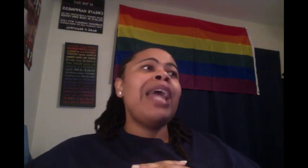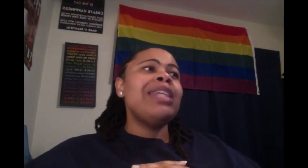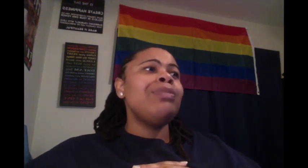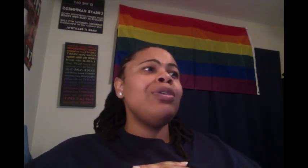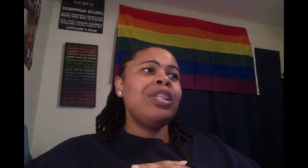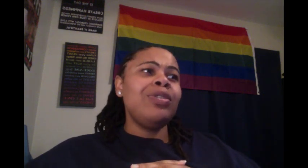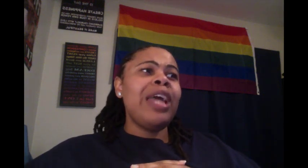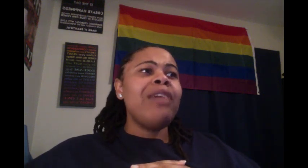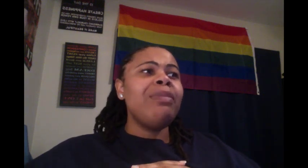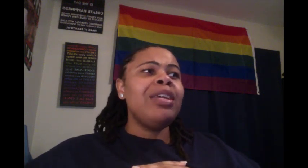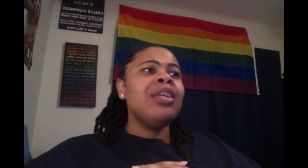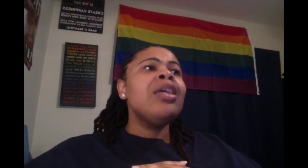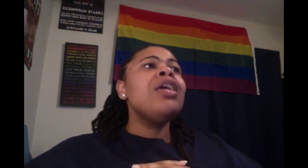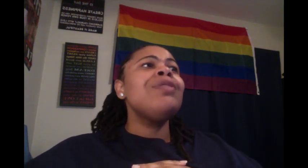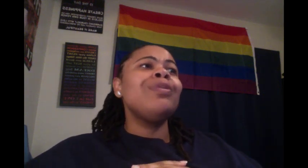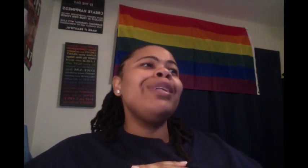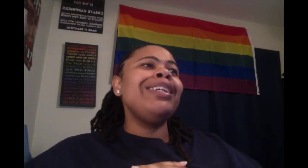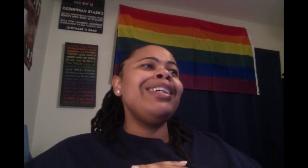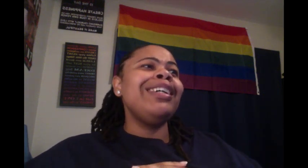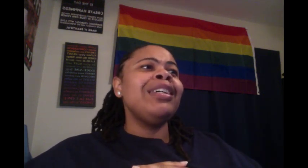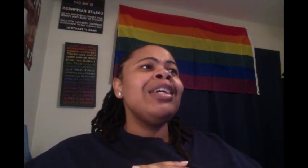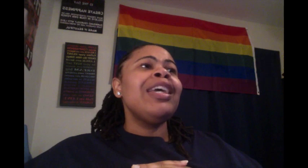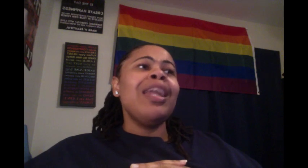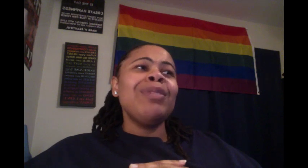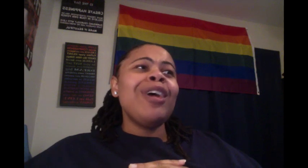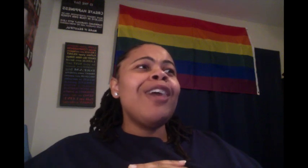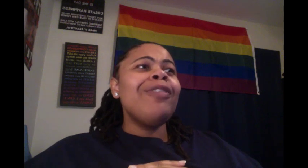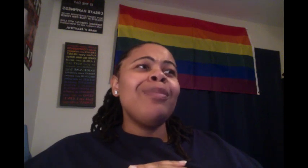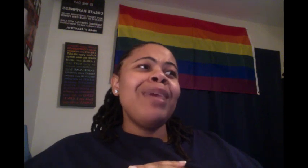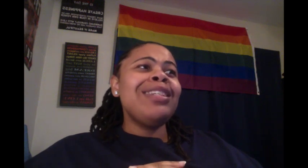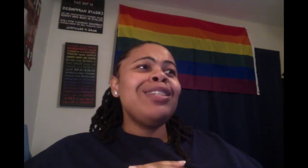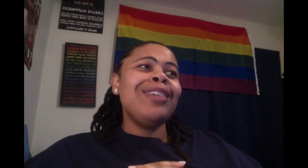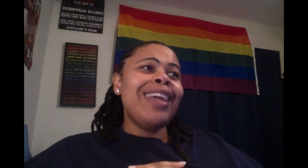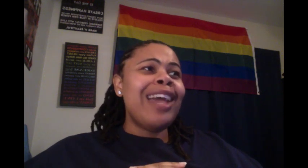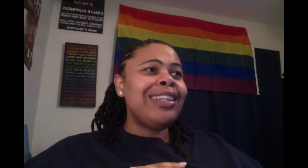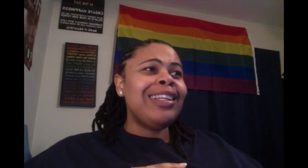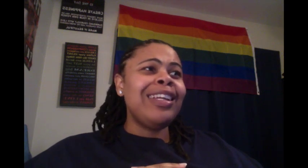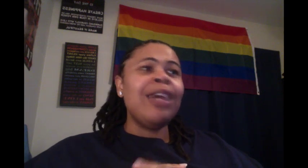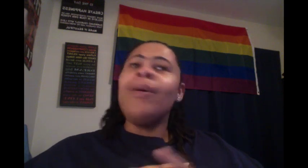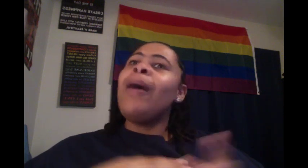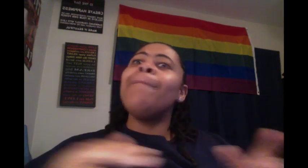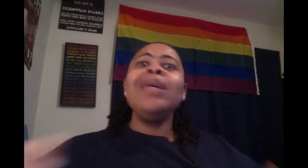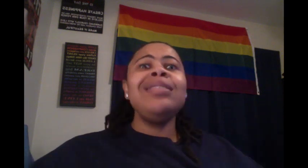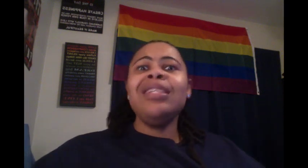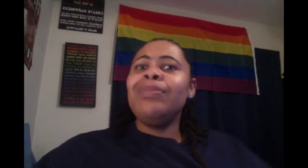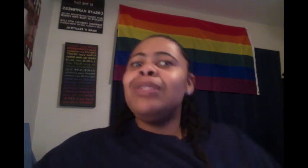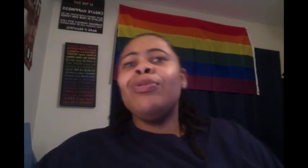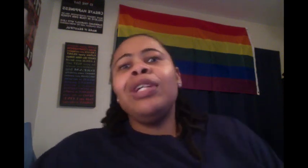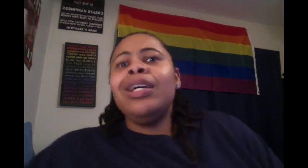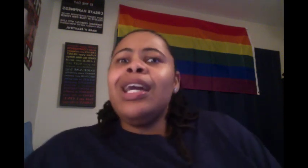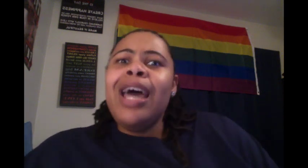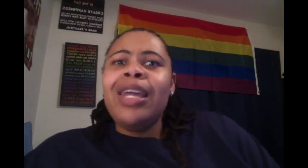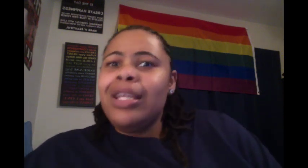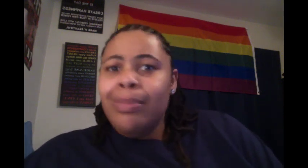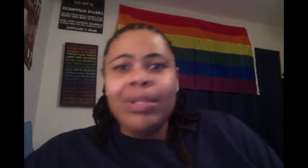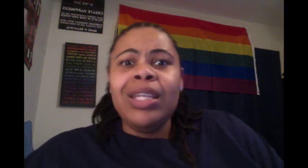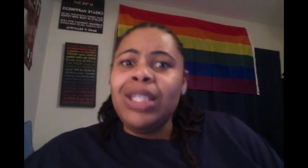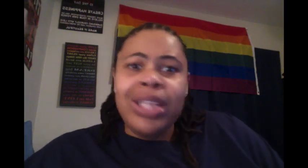last meal that you gave me. It was really good. And I'm sorry for the mess that you're gonna have to clean up. Bitch, this bitch poured a gun at her and shot